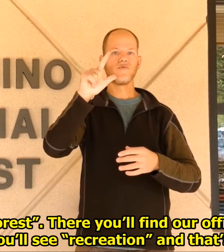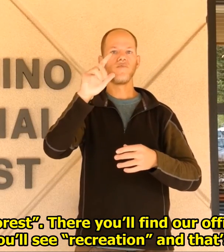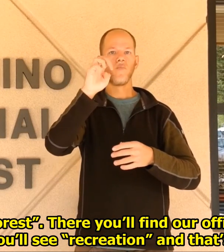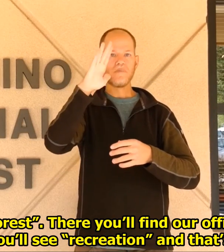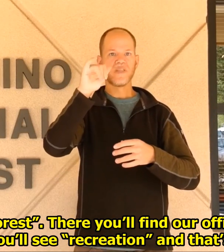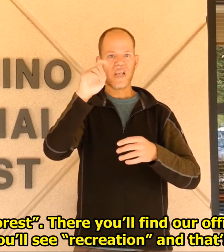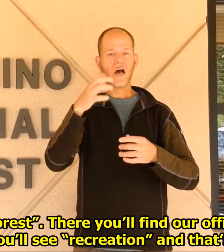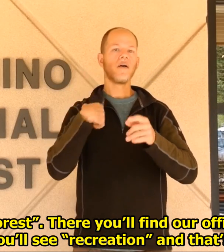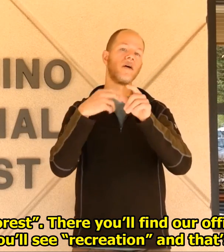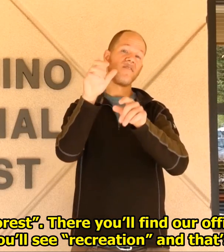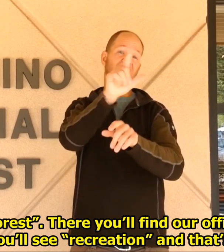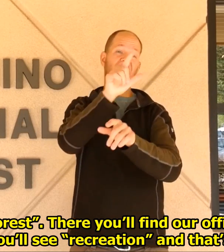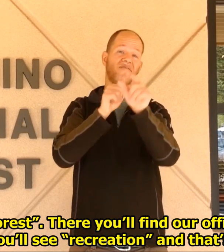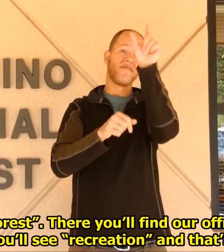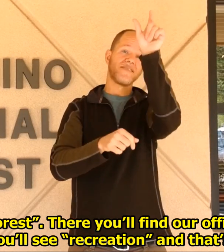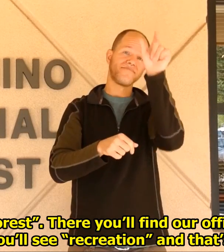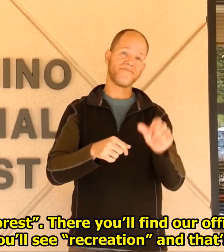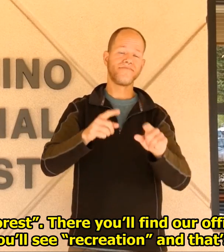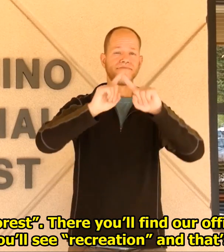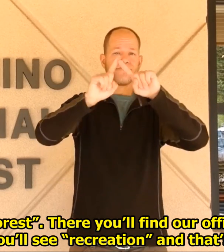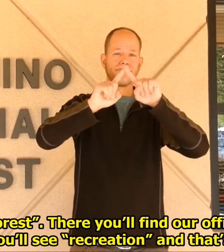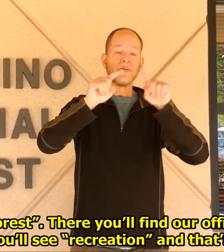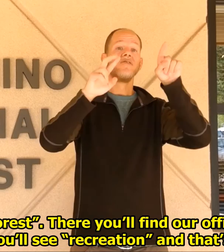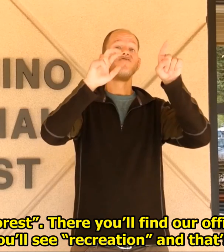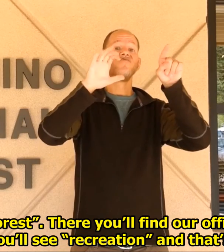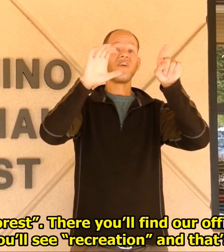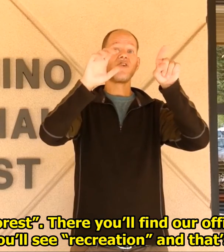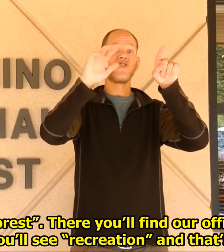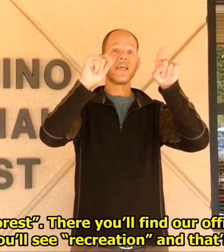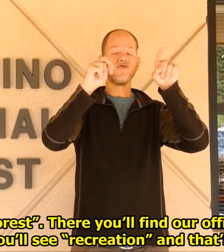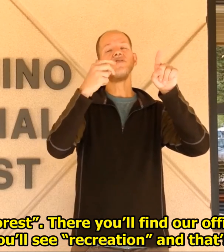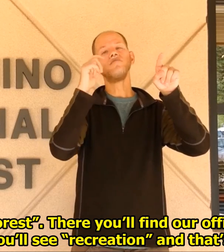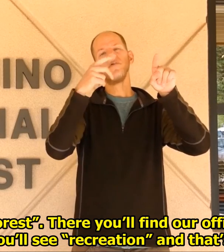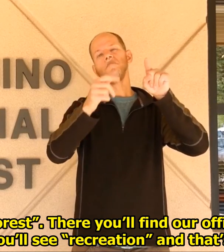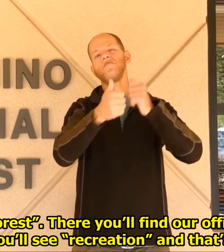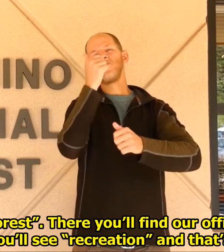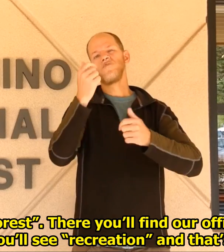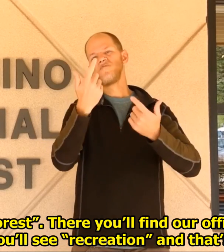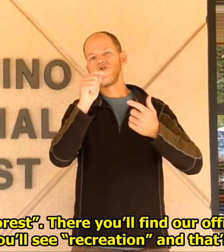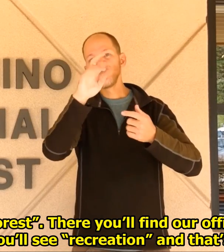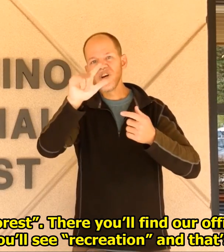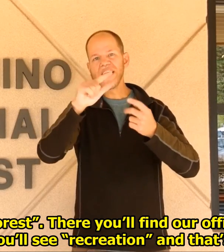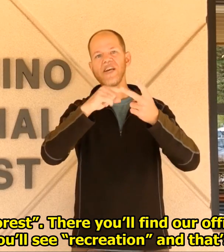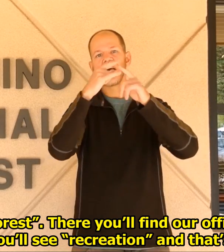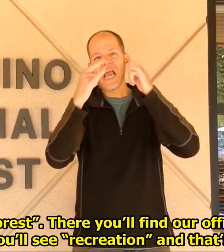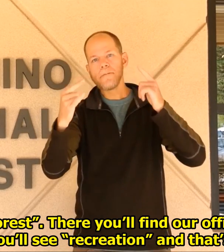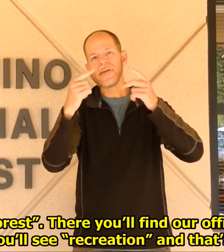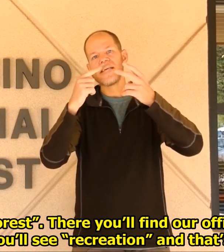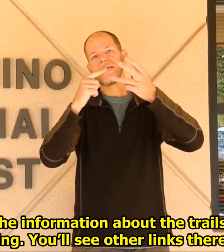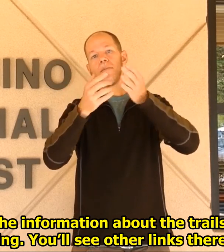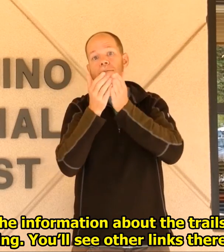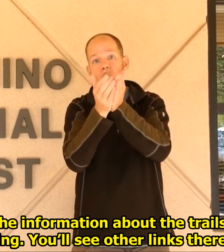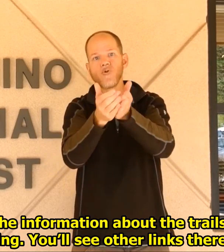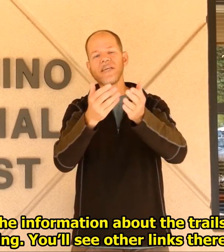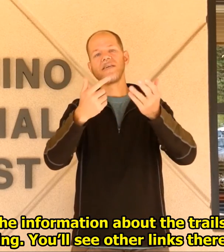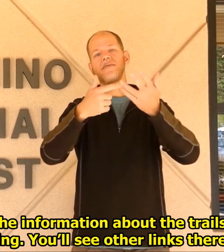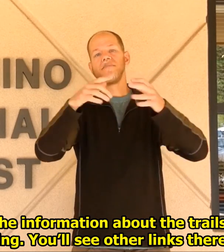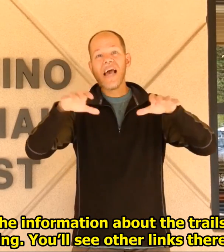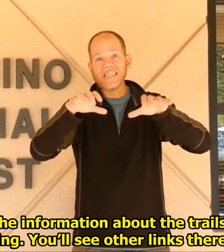There you'll find our official website. On the website you'll see recreation and that's where you'll find most of the information